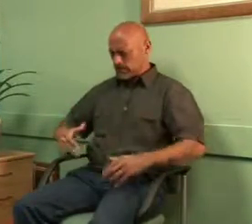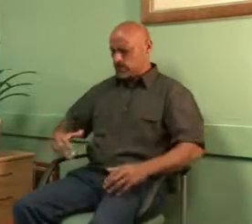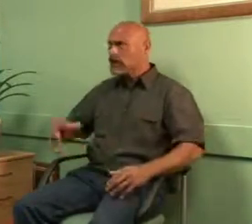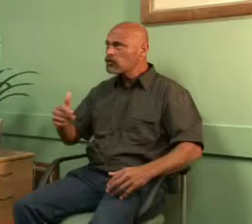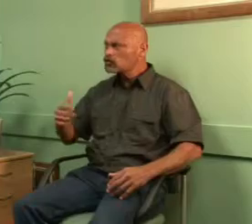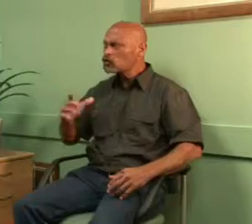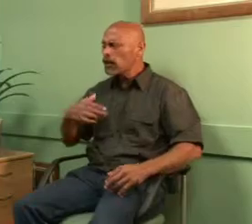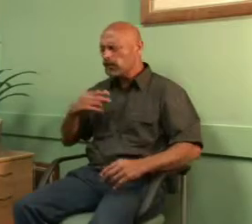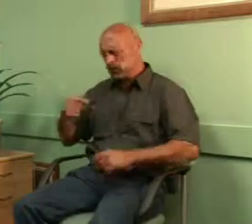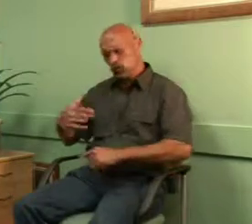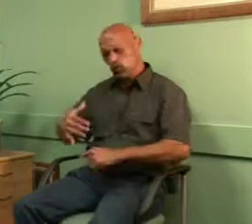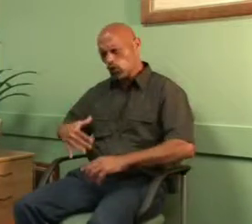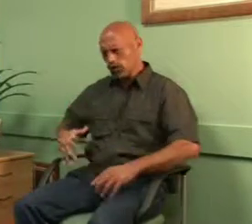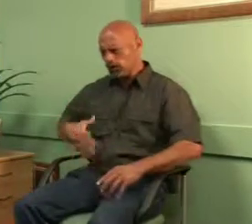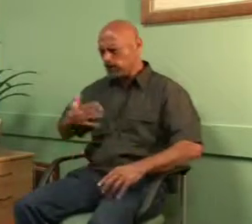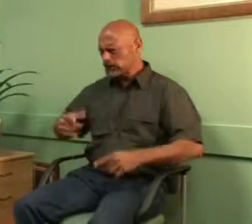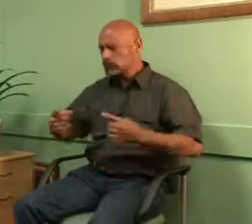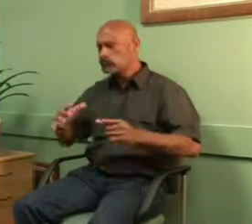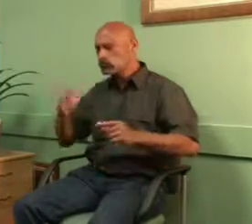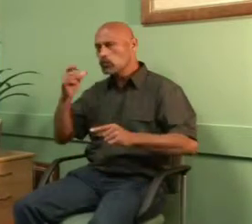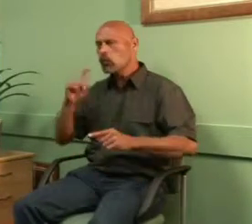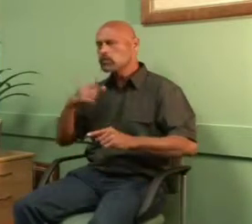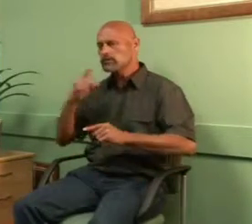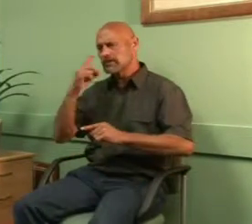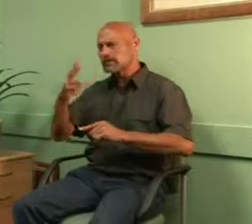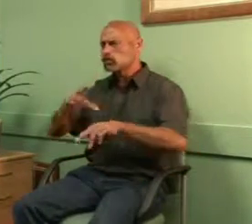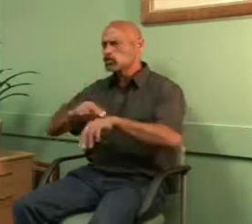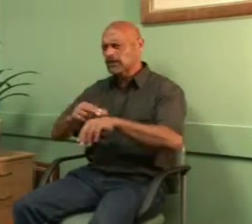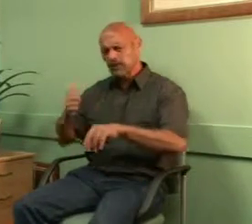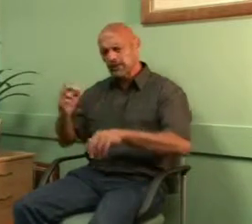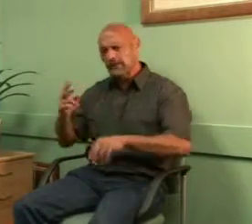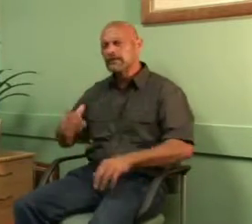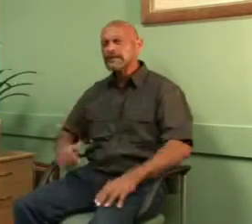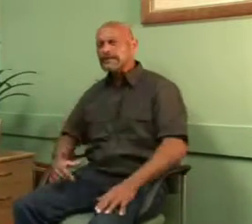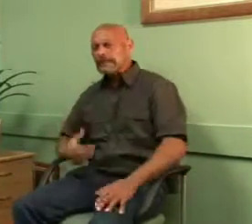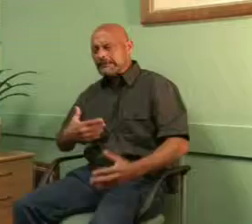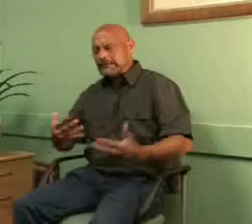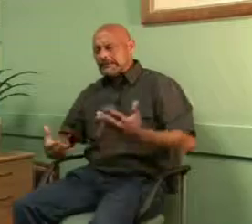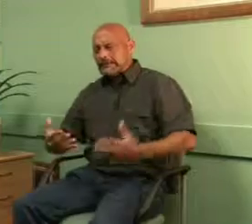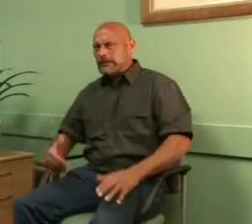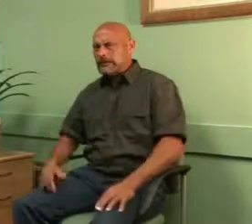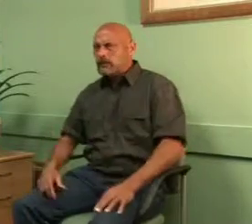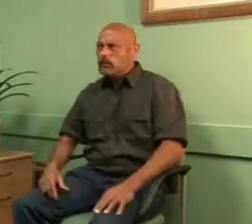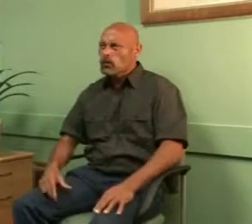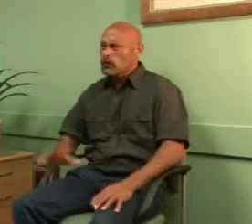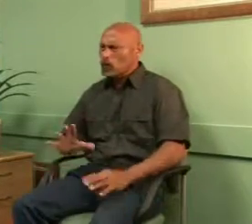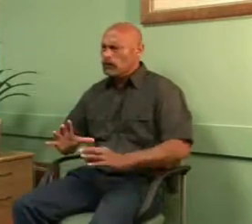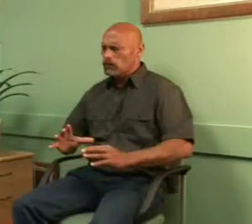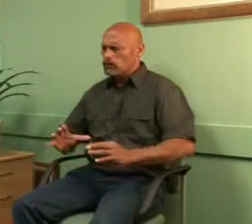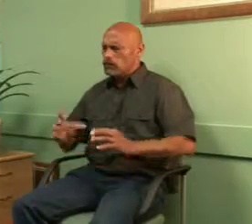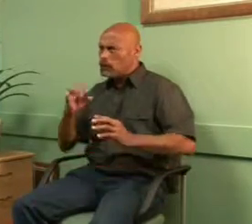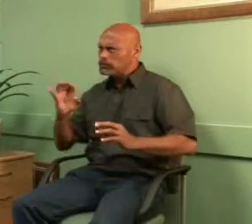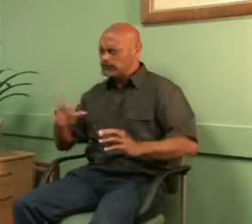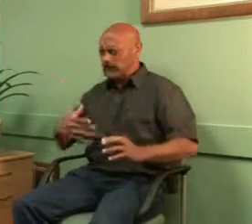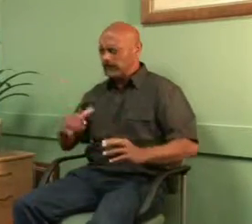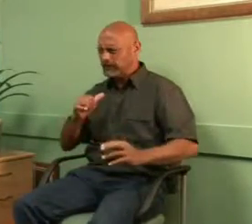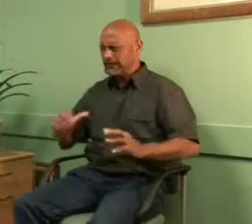And the pain sort of was always still there. was constant. And I thought I'd best go see a doctor about it anyway. So to get it checked